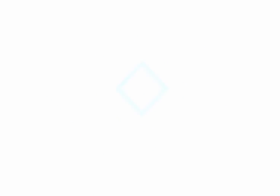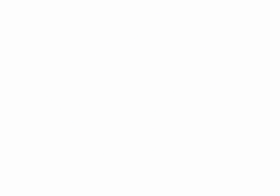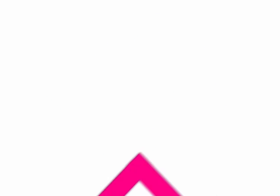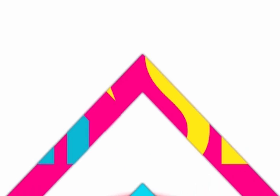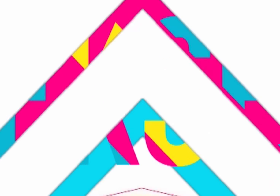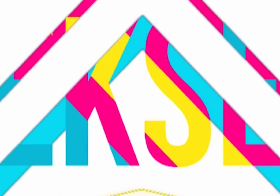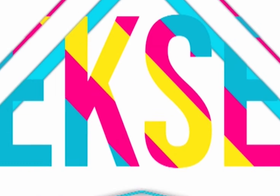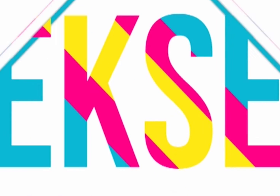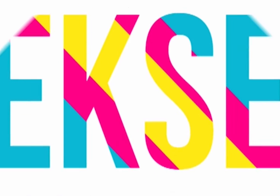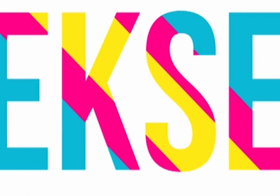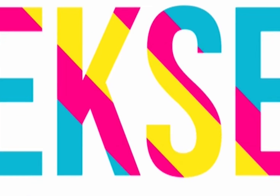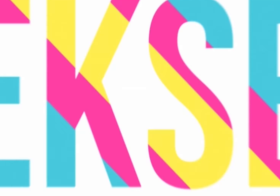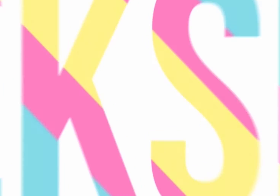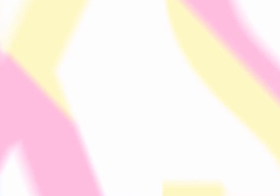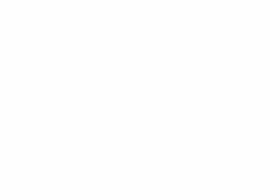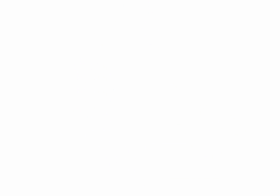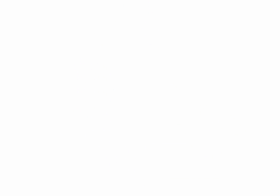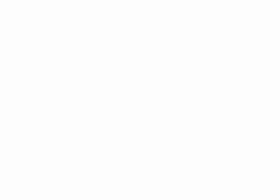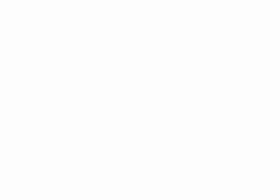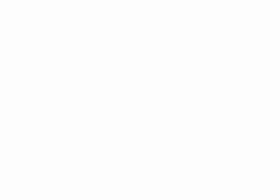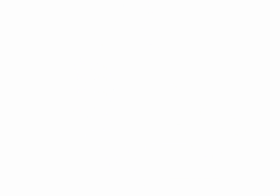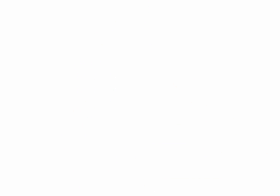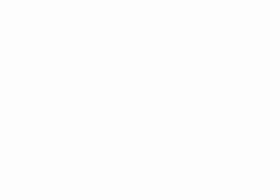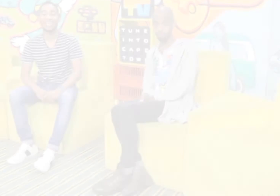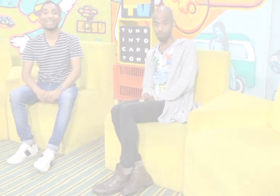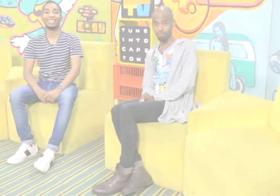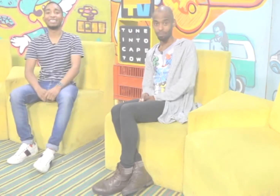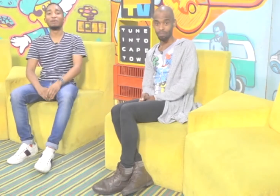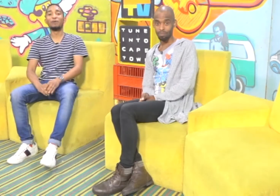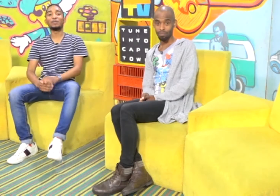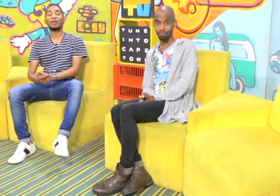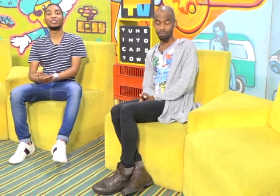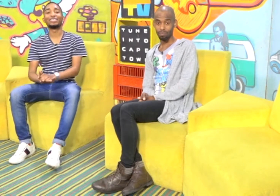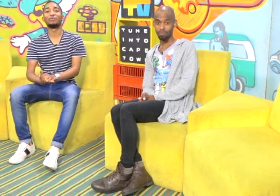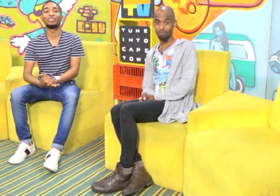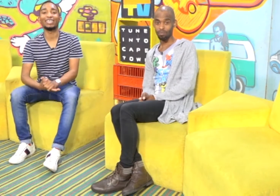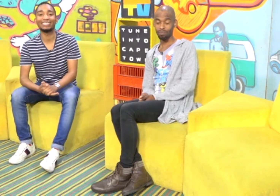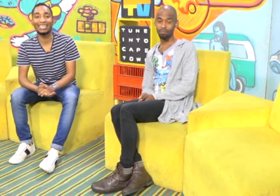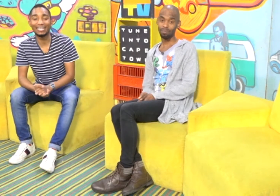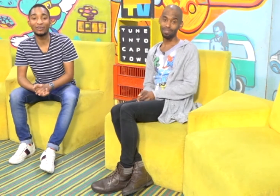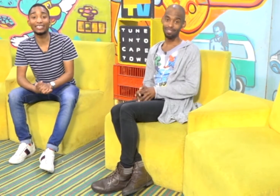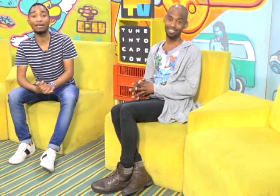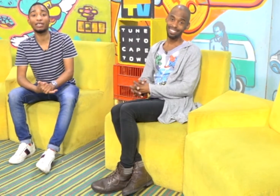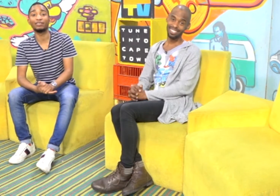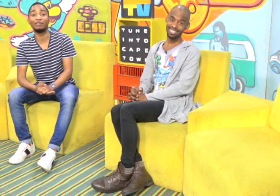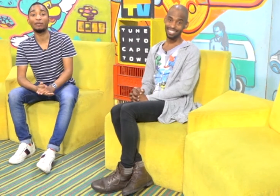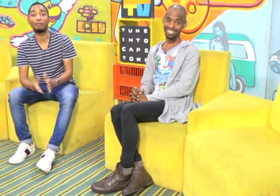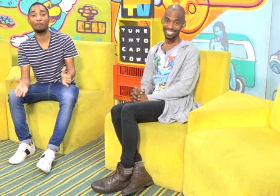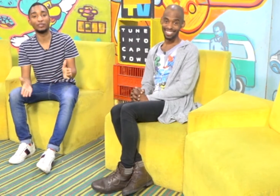CTV family, catch us live on your TV Yes man, welcome back, you're still watching XA, right here on Cape Town TV, the people's